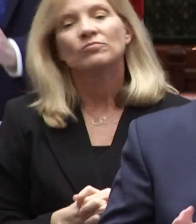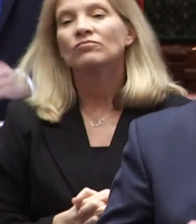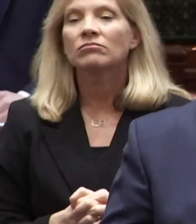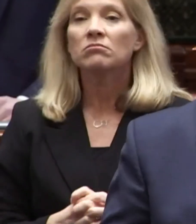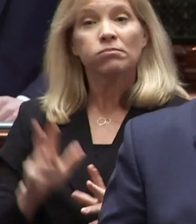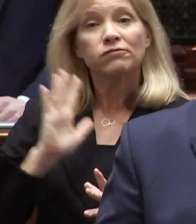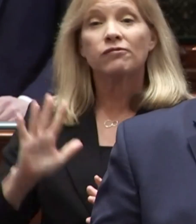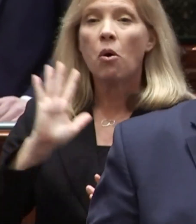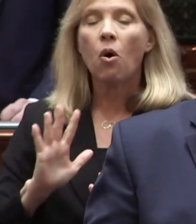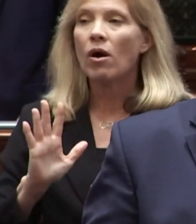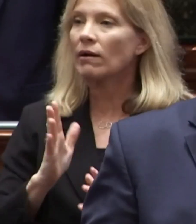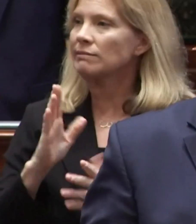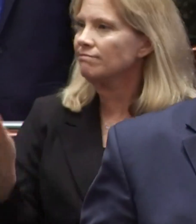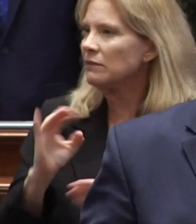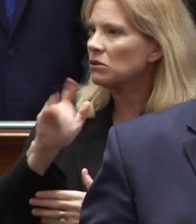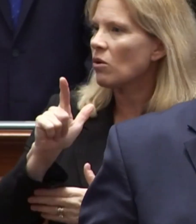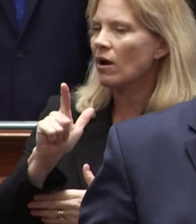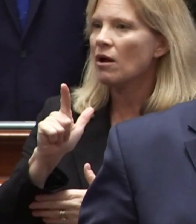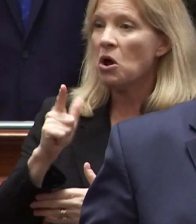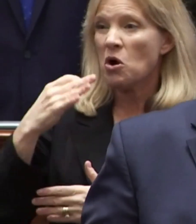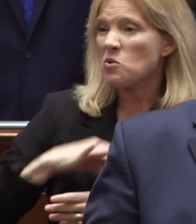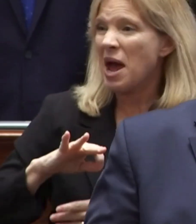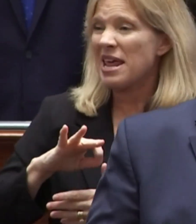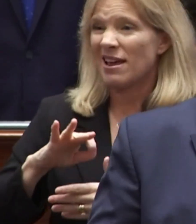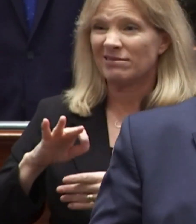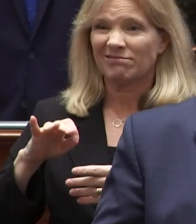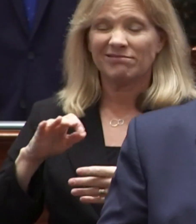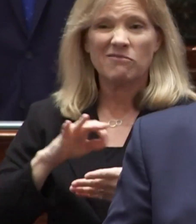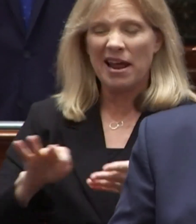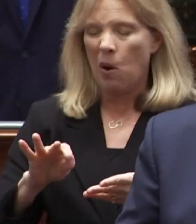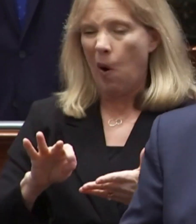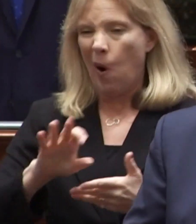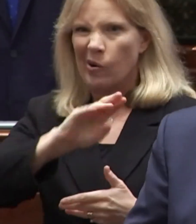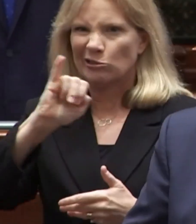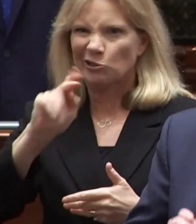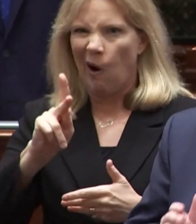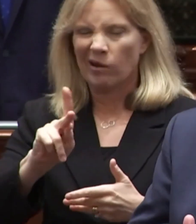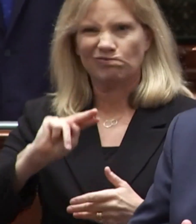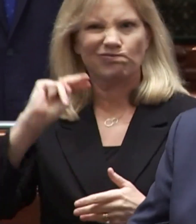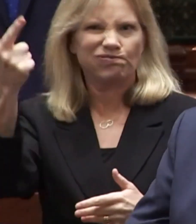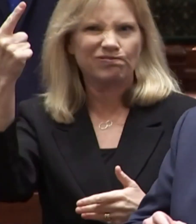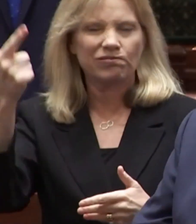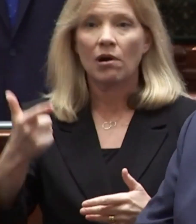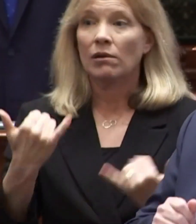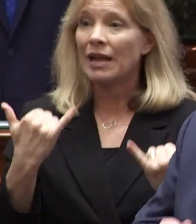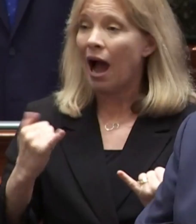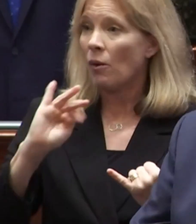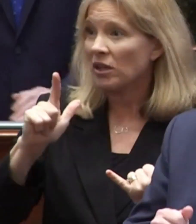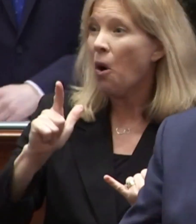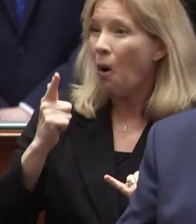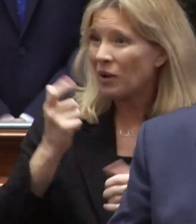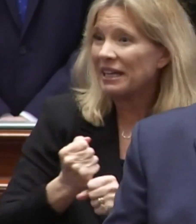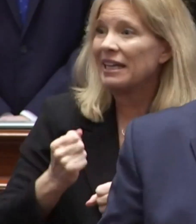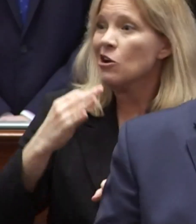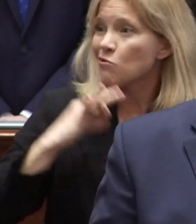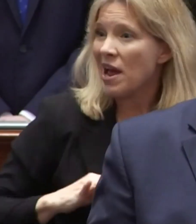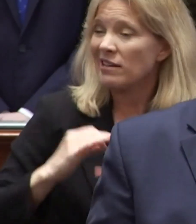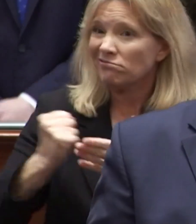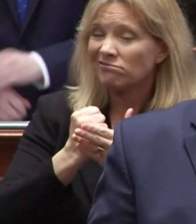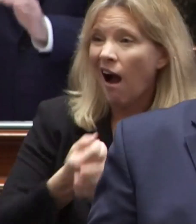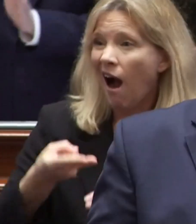What was once an Illinois with a credit rating on the verge of junk status is now an Illinois getting credit upgrades.